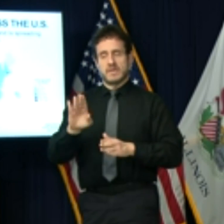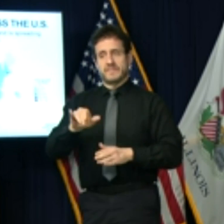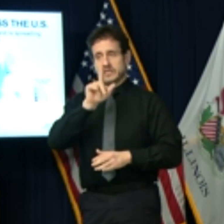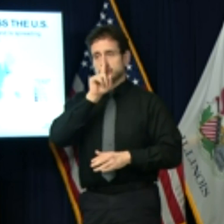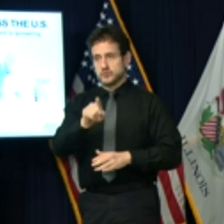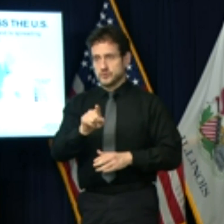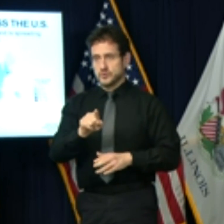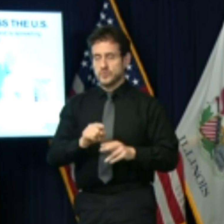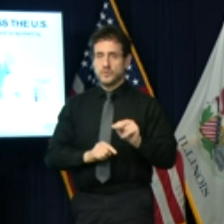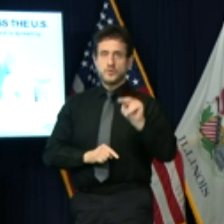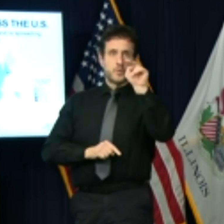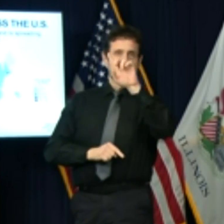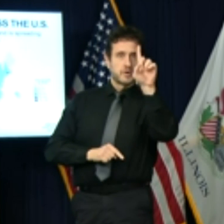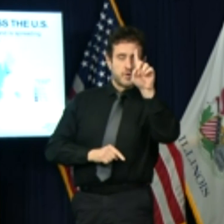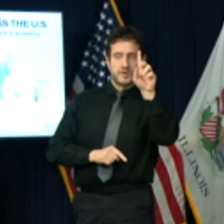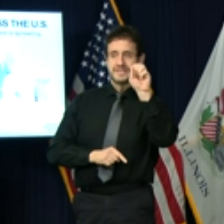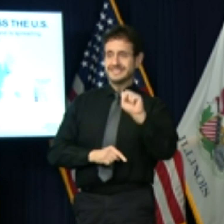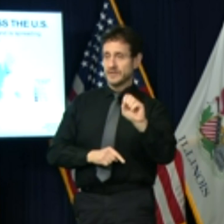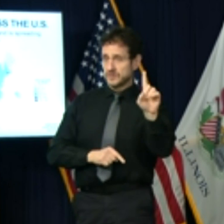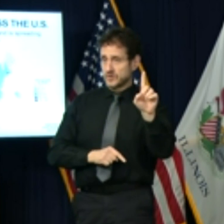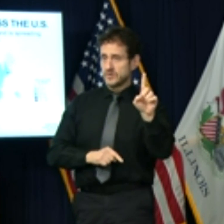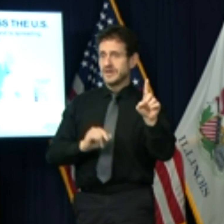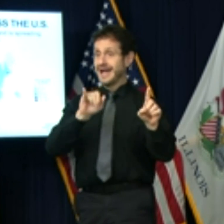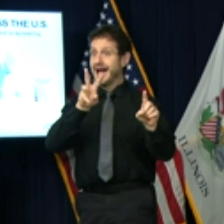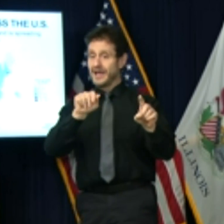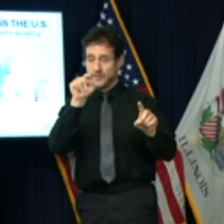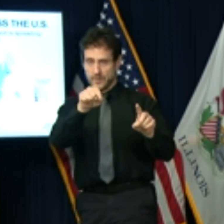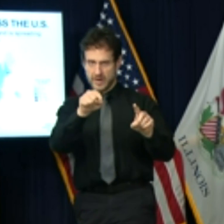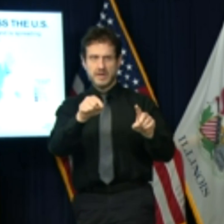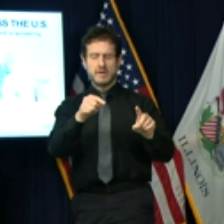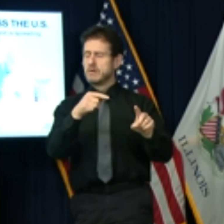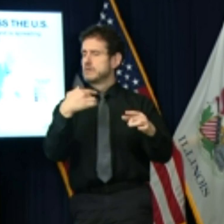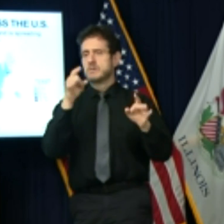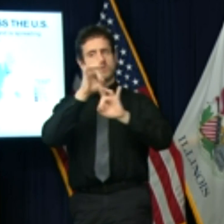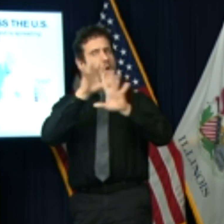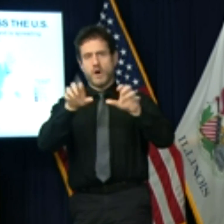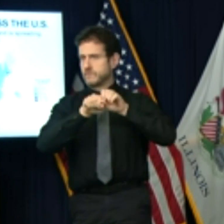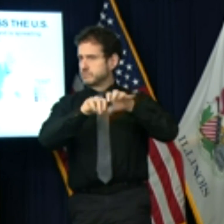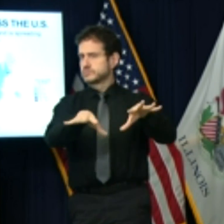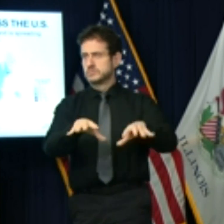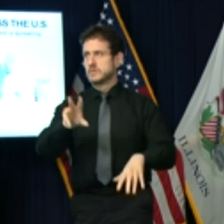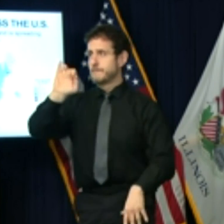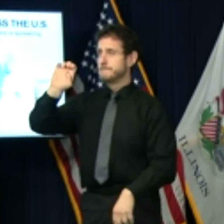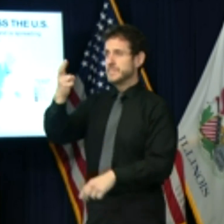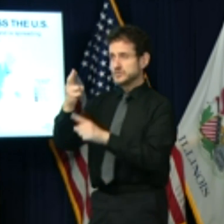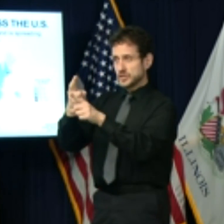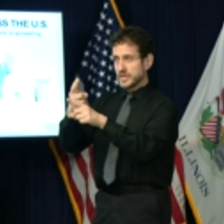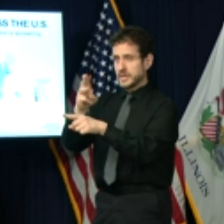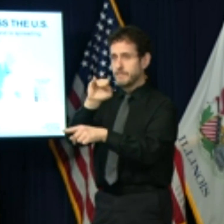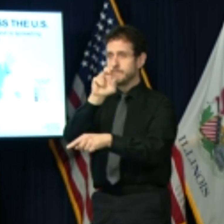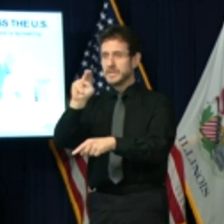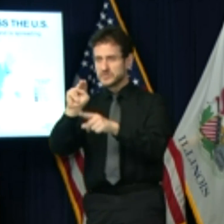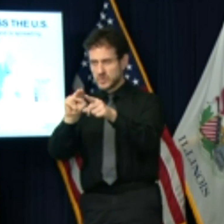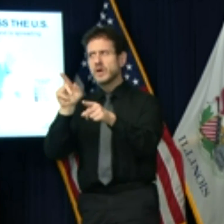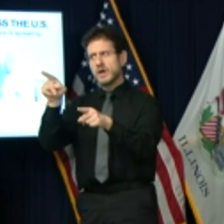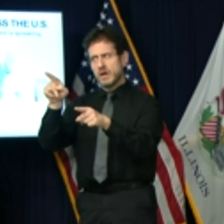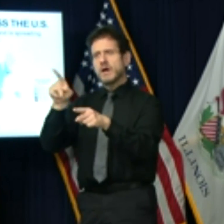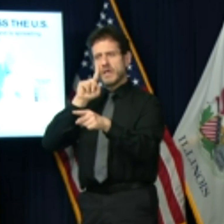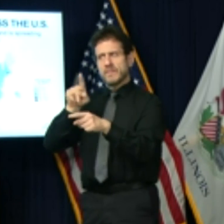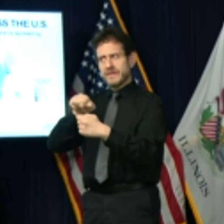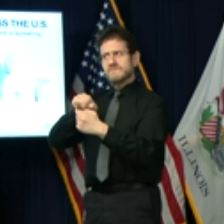Dakotas and Iowa, which are seeing unprecedented spread, to Michigan and Minnesota facing down similar